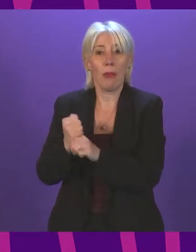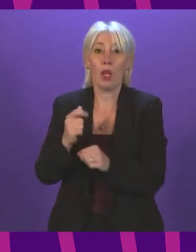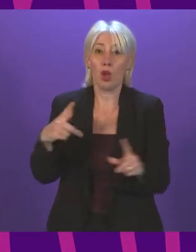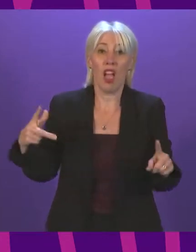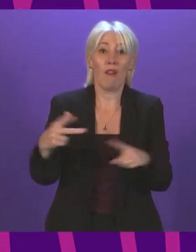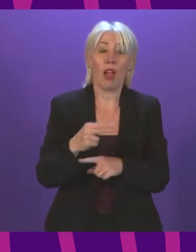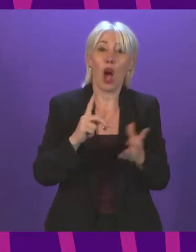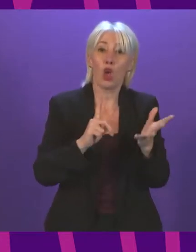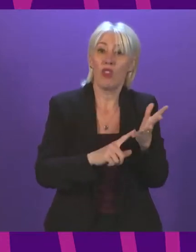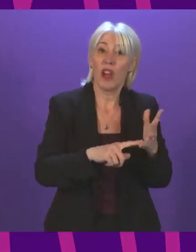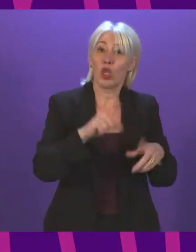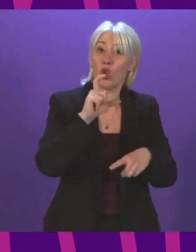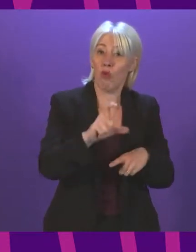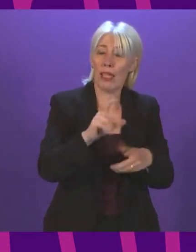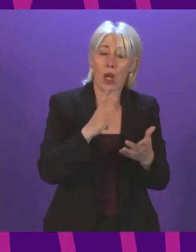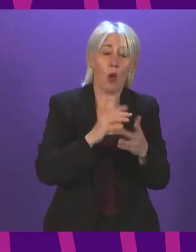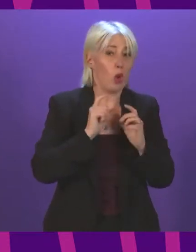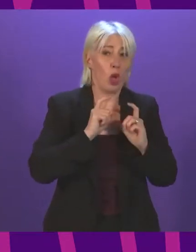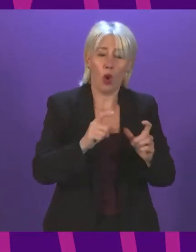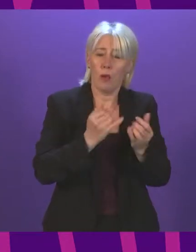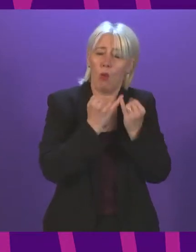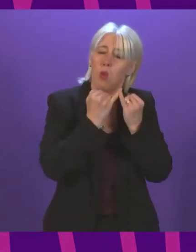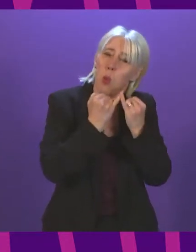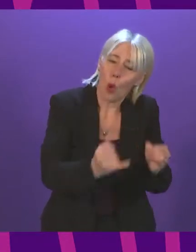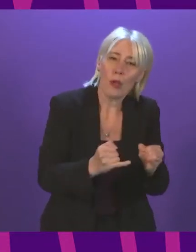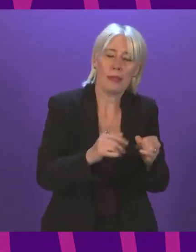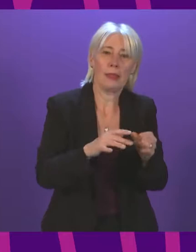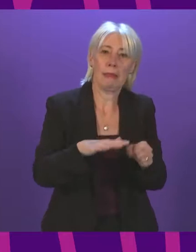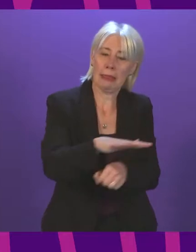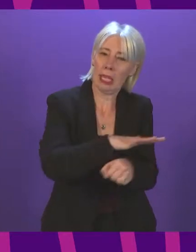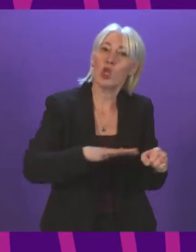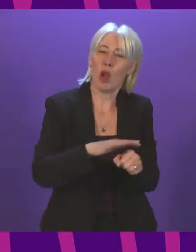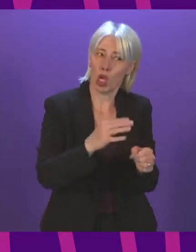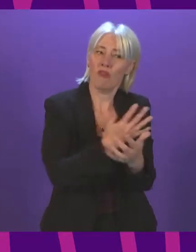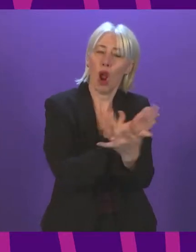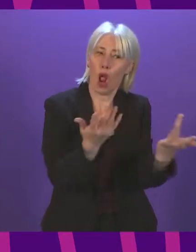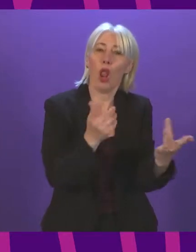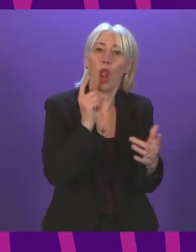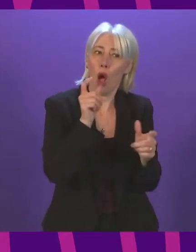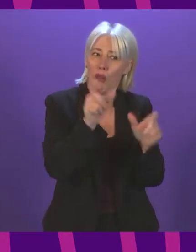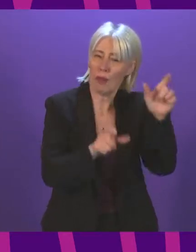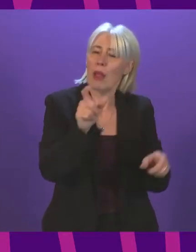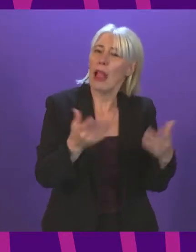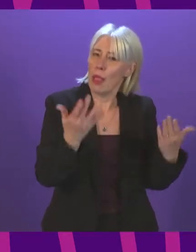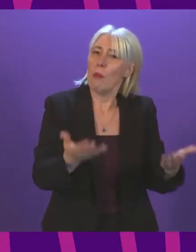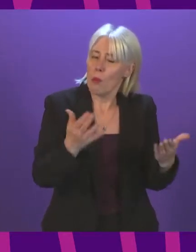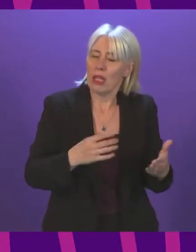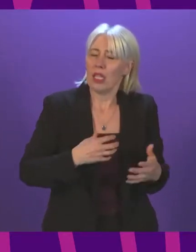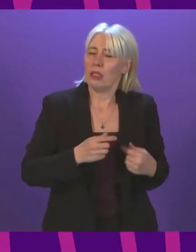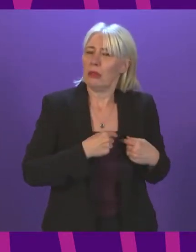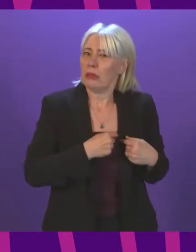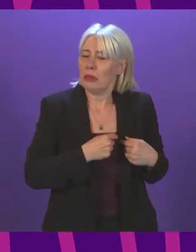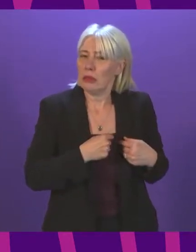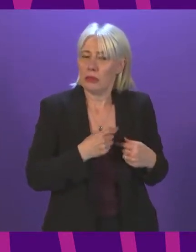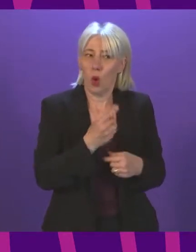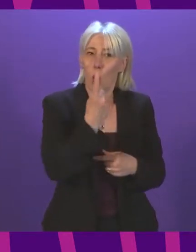only go to exacerbate the extreme situation that a lot of people are facing right now. About a third of